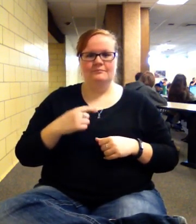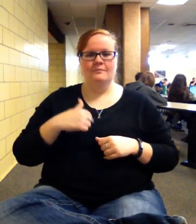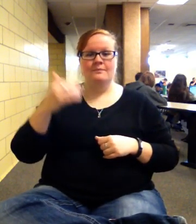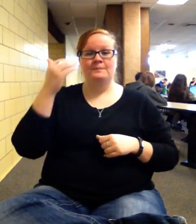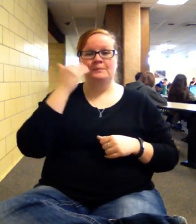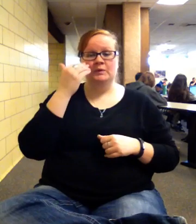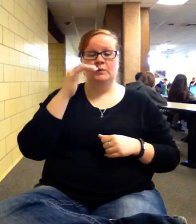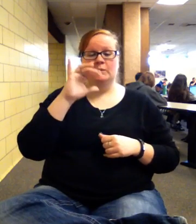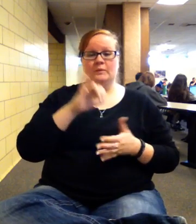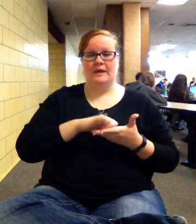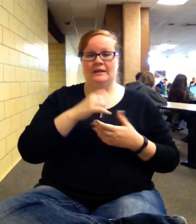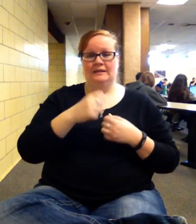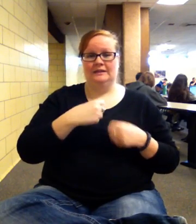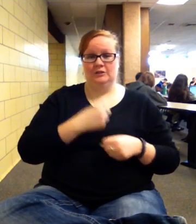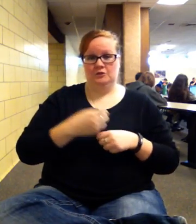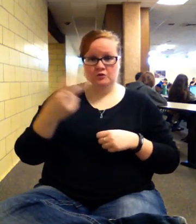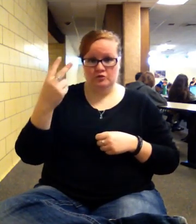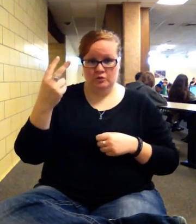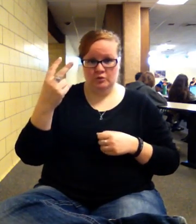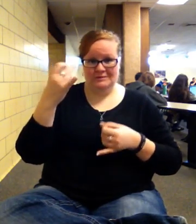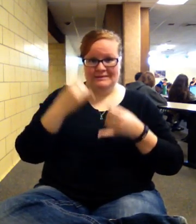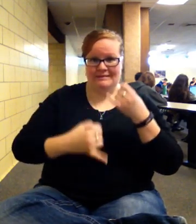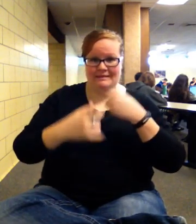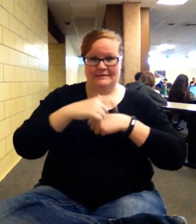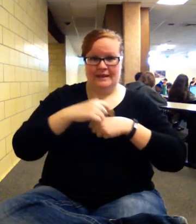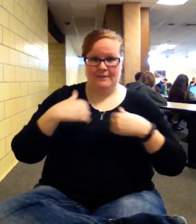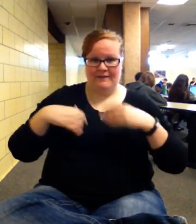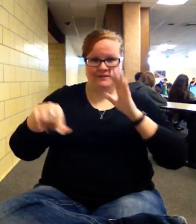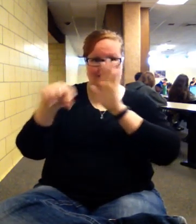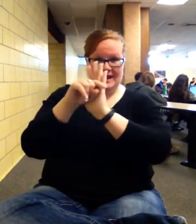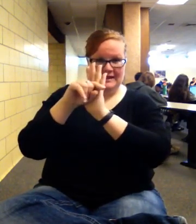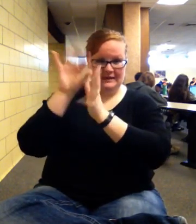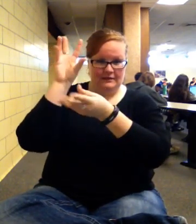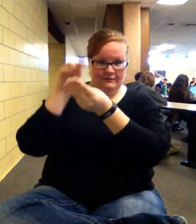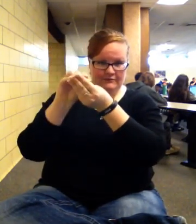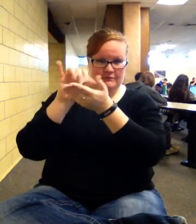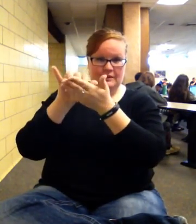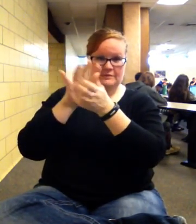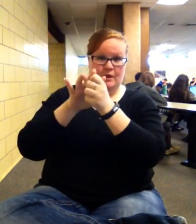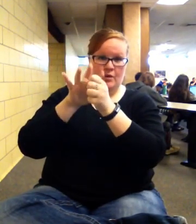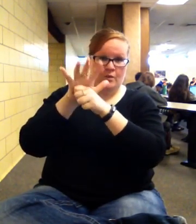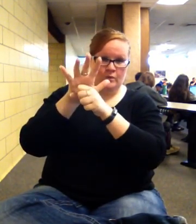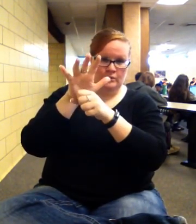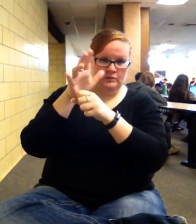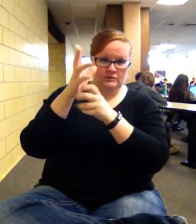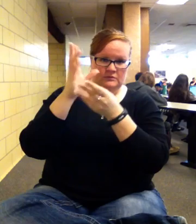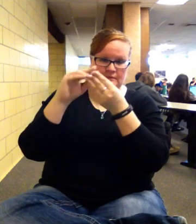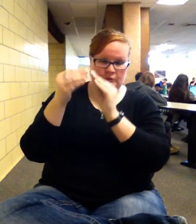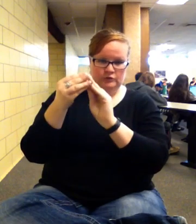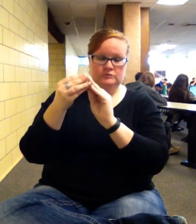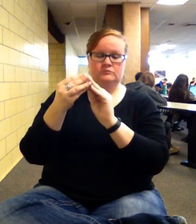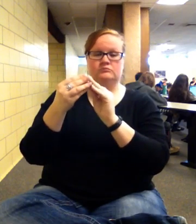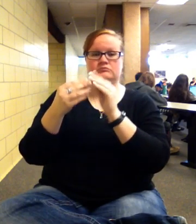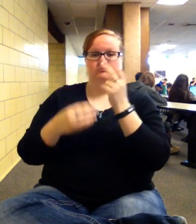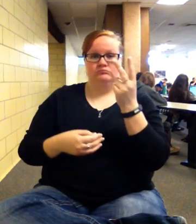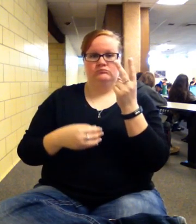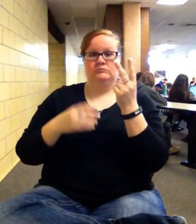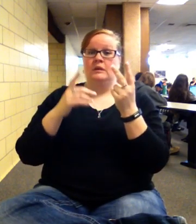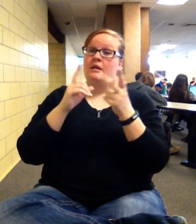year 2 is the last year that I have a negative in my cumulative column, so that's my whole number. And now watch, because here's where people start making mistakes.